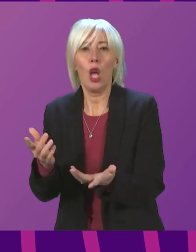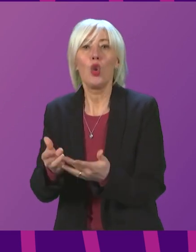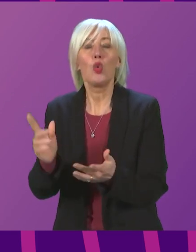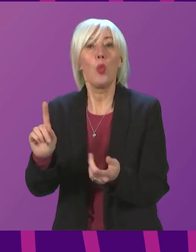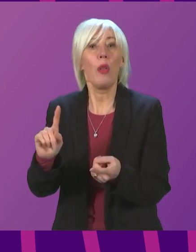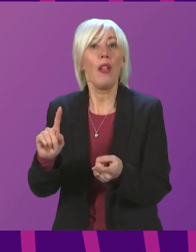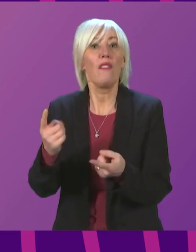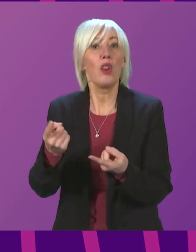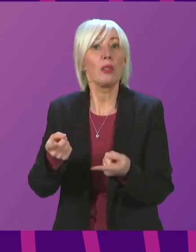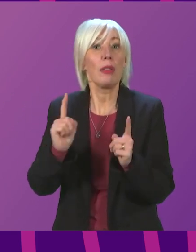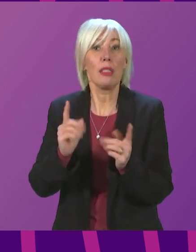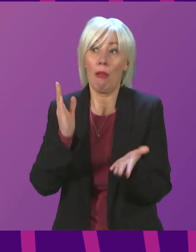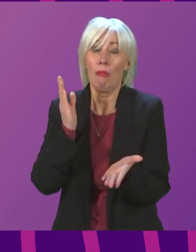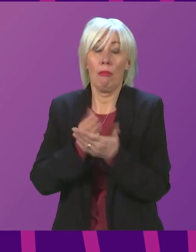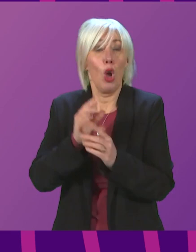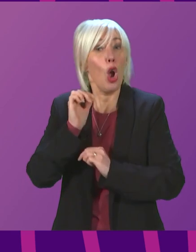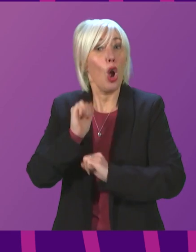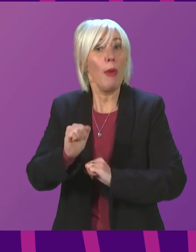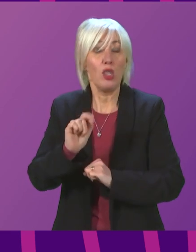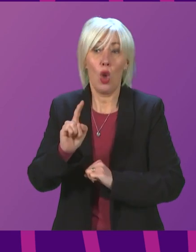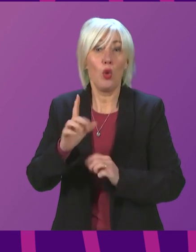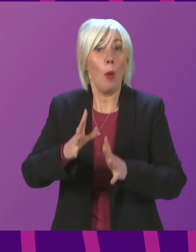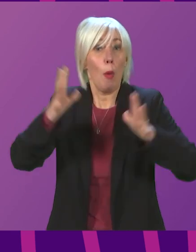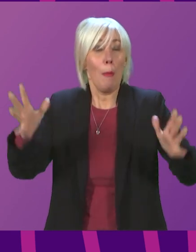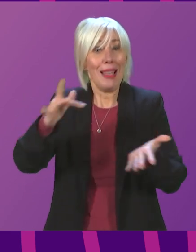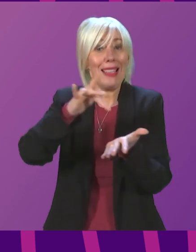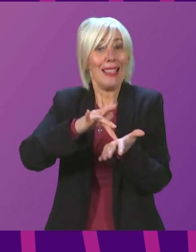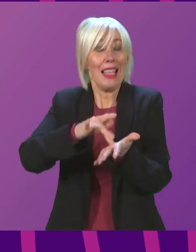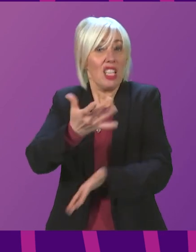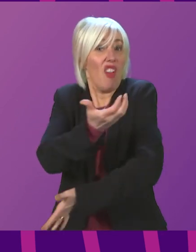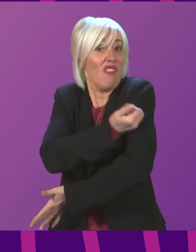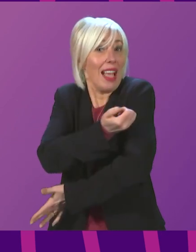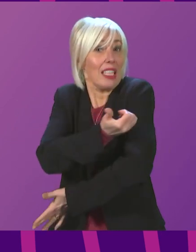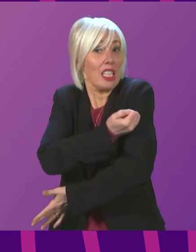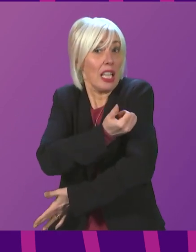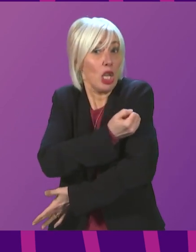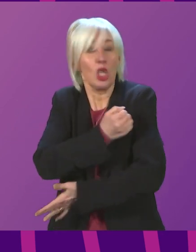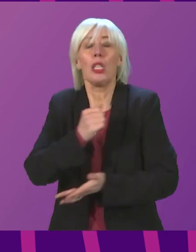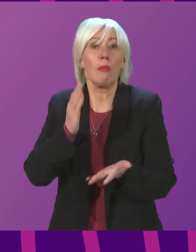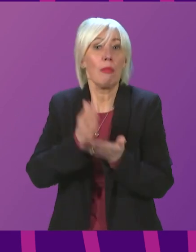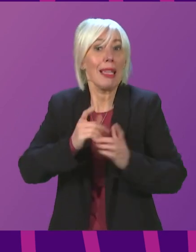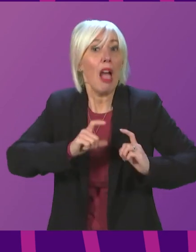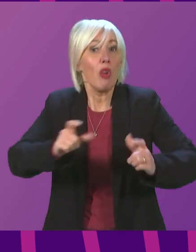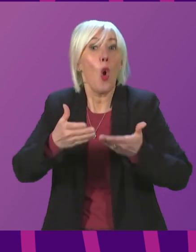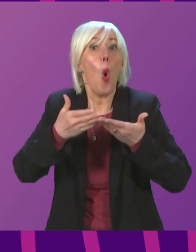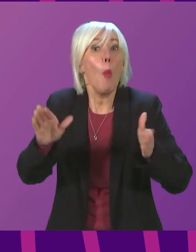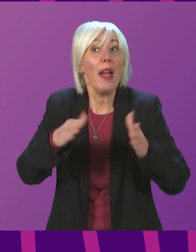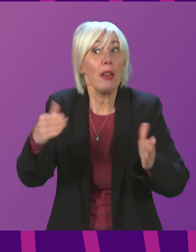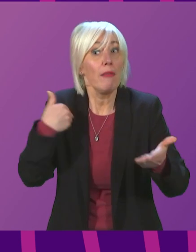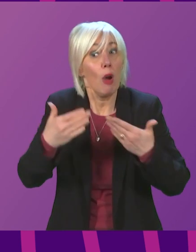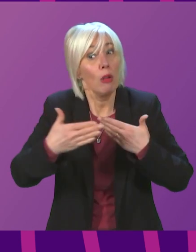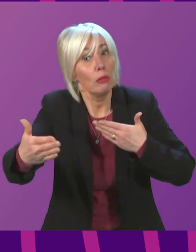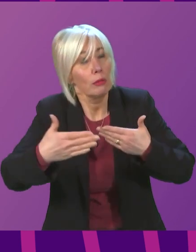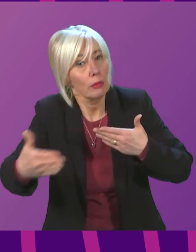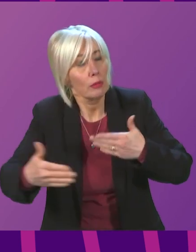keeping mass vaccination centres open for the foreseeable future, such as the Scalzi Centre in Bankery? First Minister. We